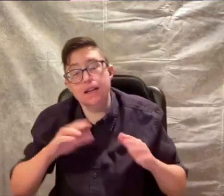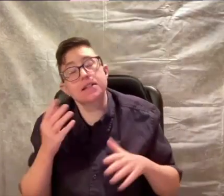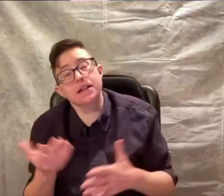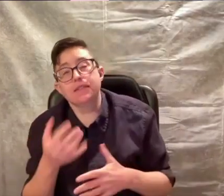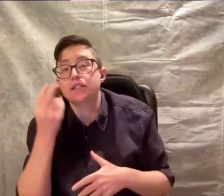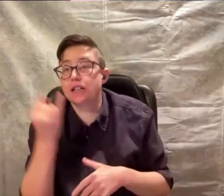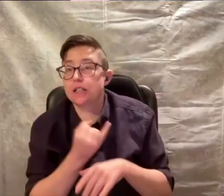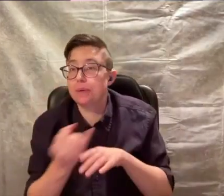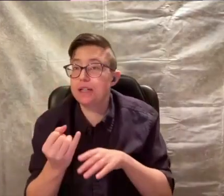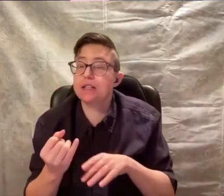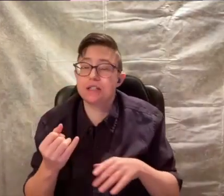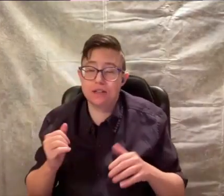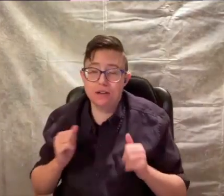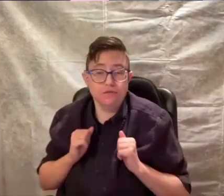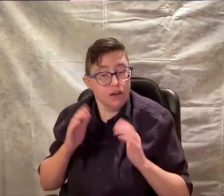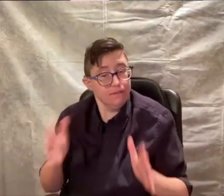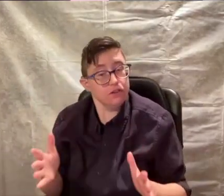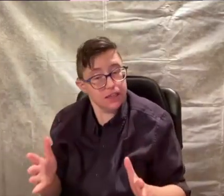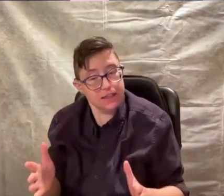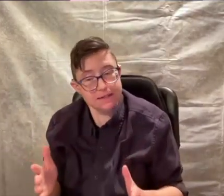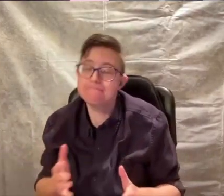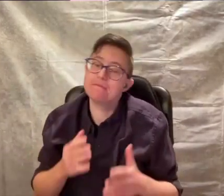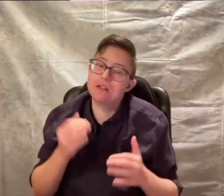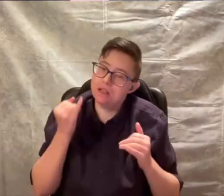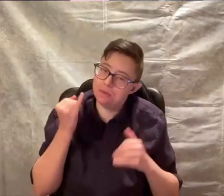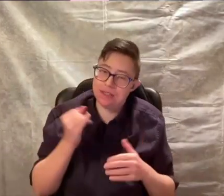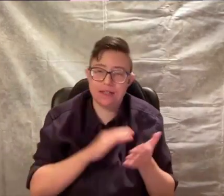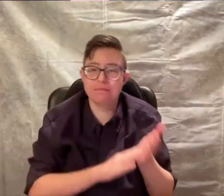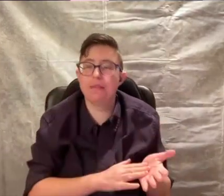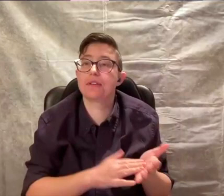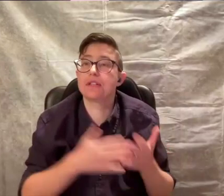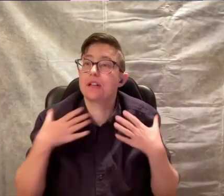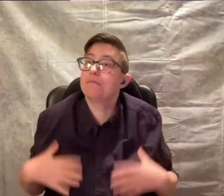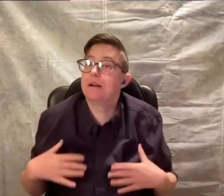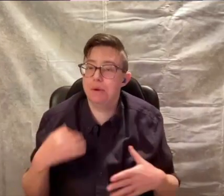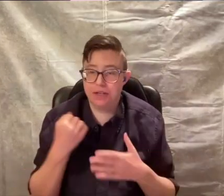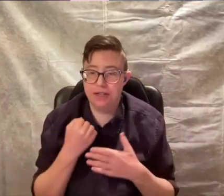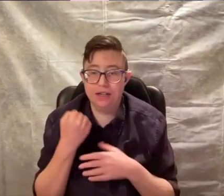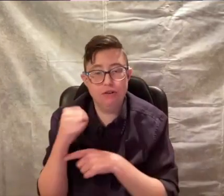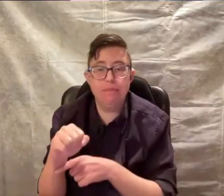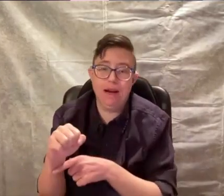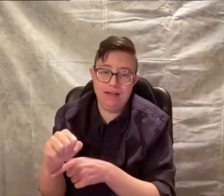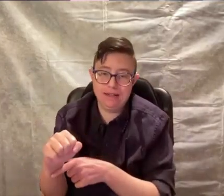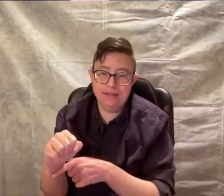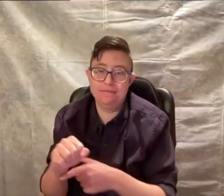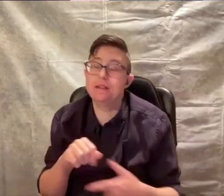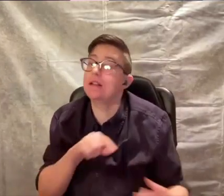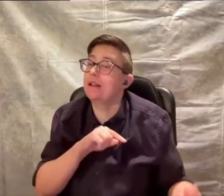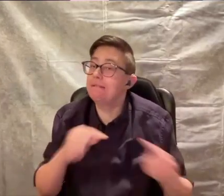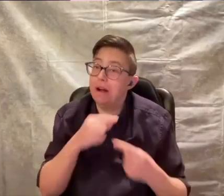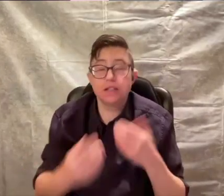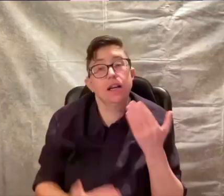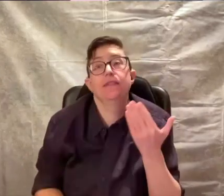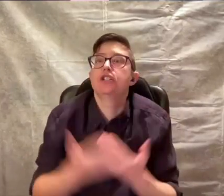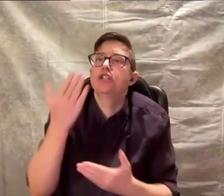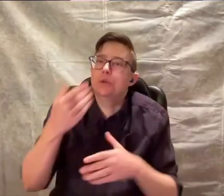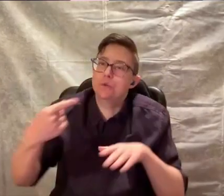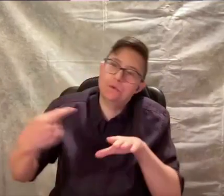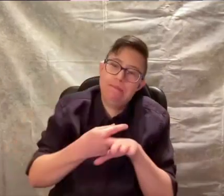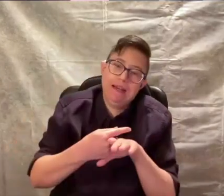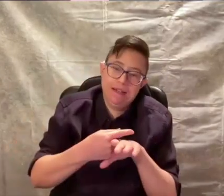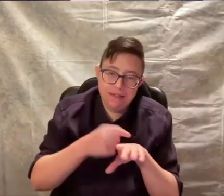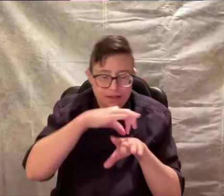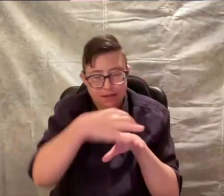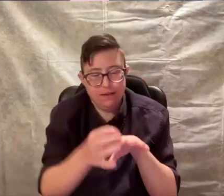Instead of six weeks of recovery, six months of my body rebelling, biting the